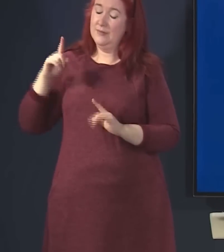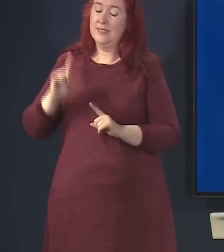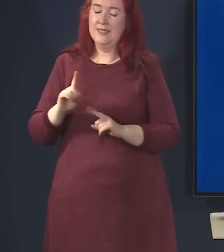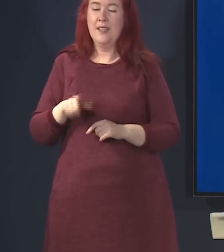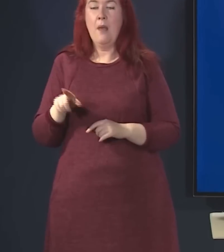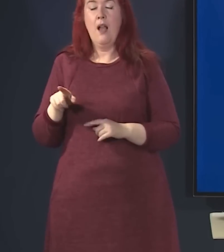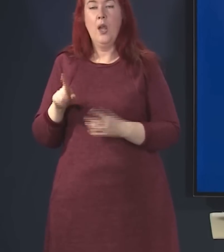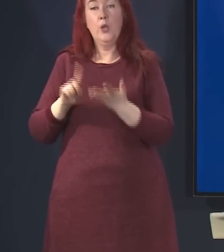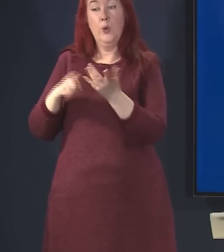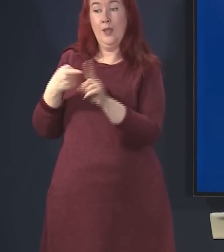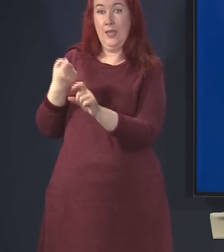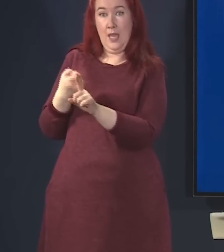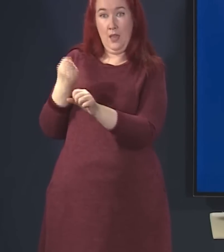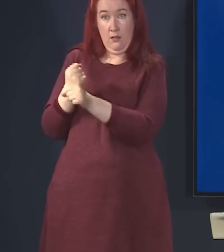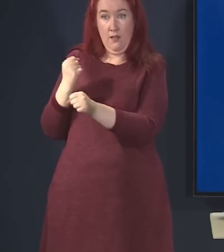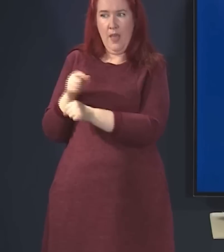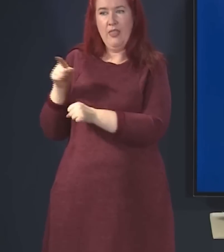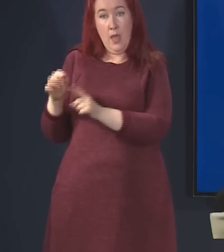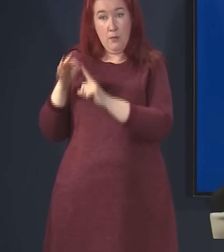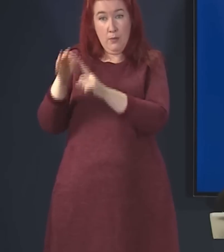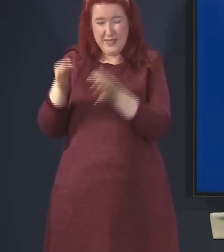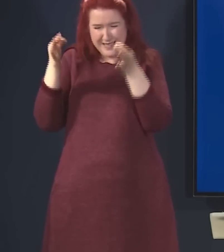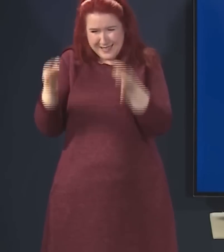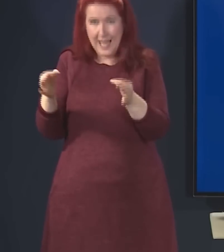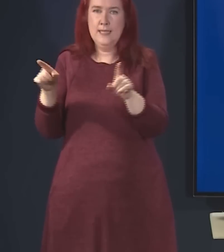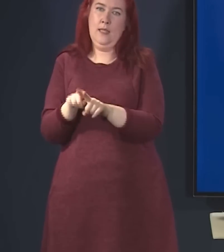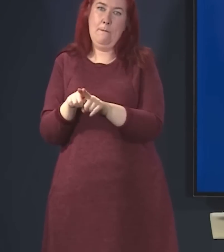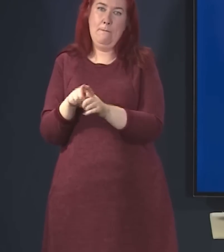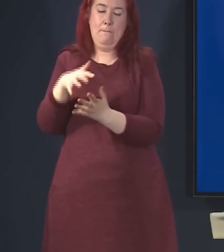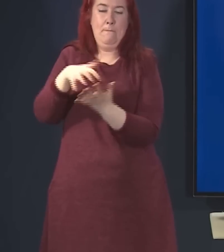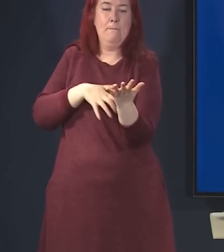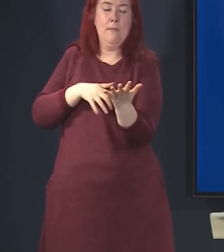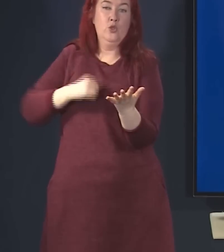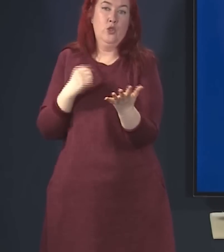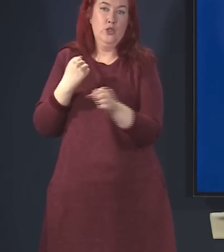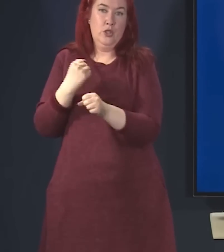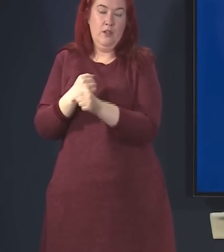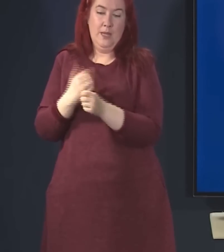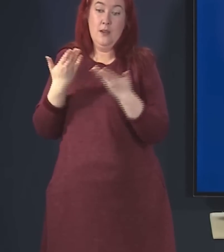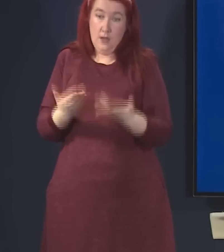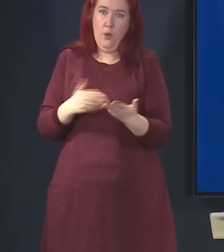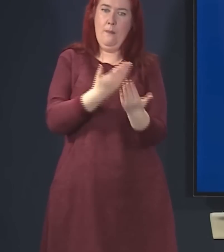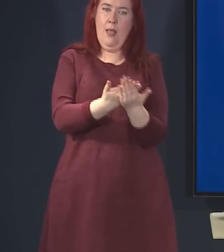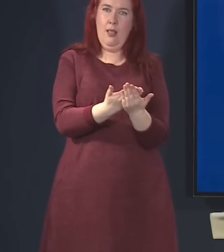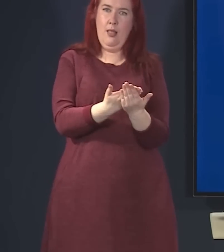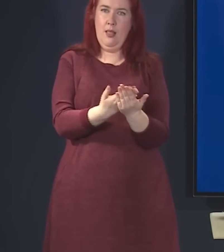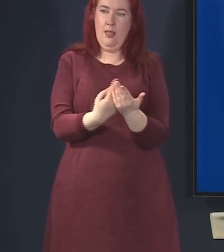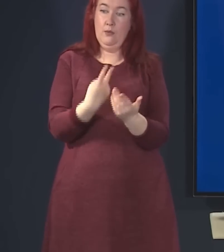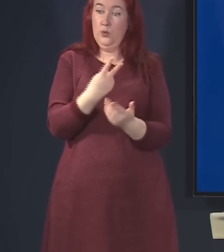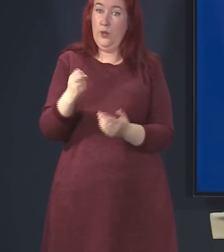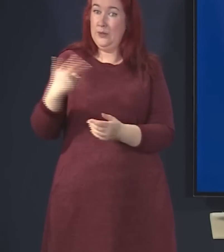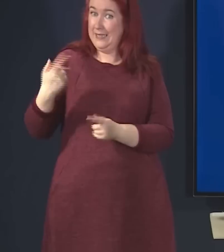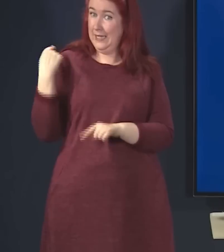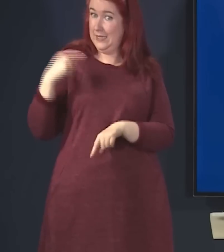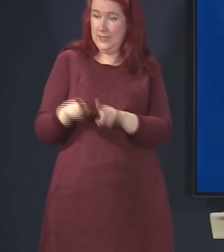the UK government was proposing exactly the same thing as the Scottish Government has now legislated for. And in